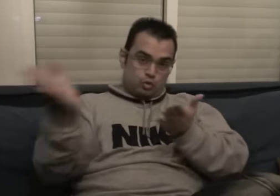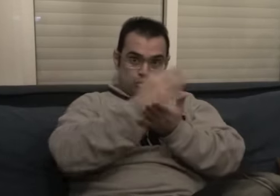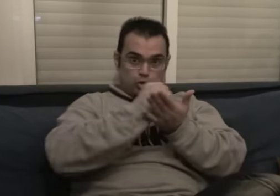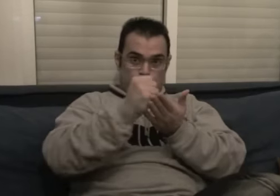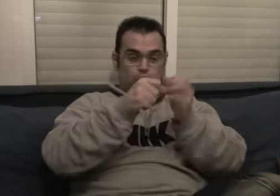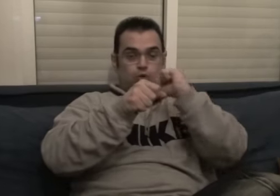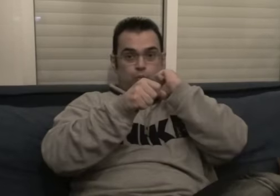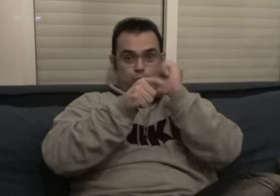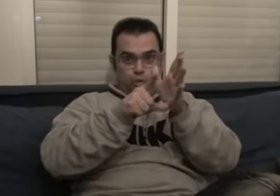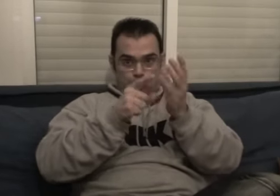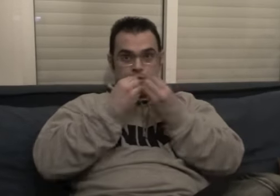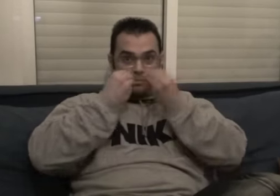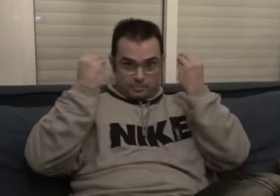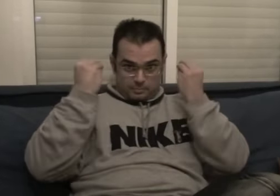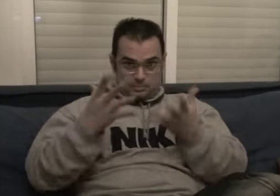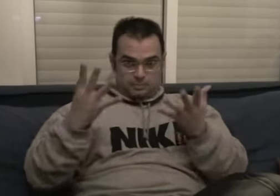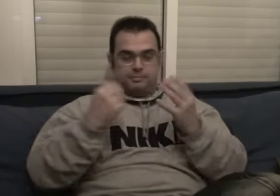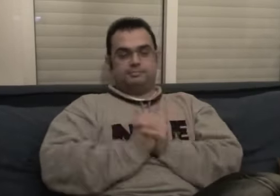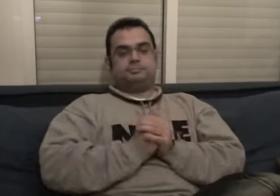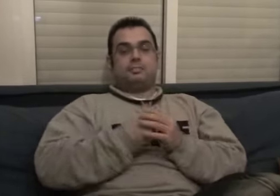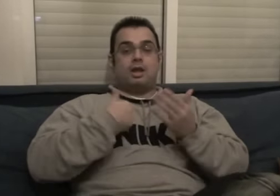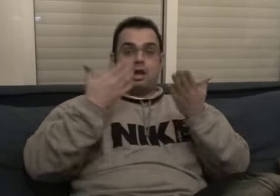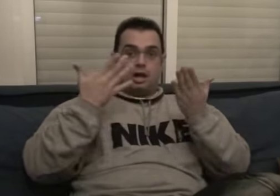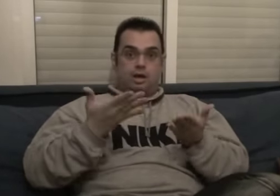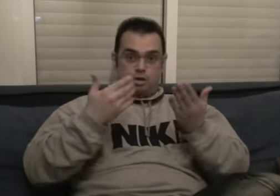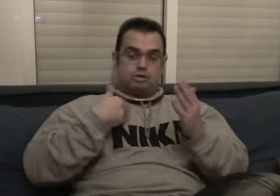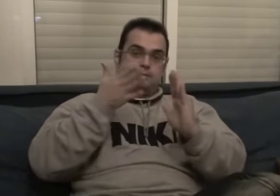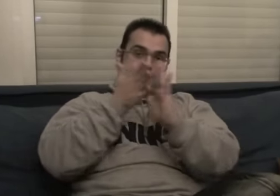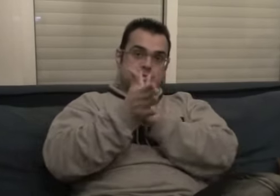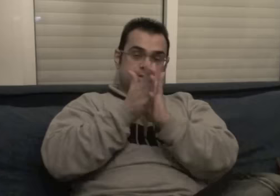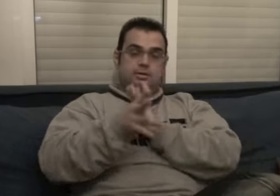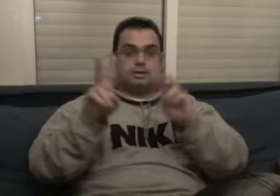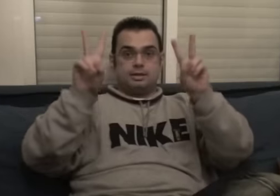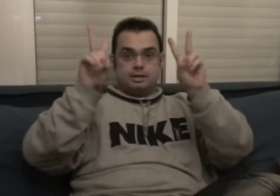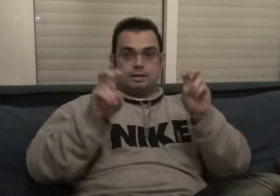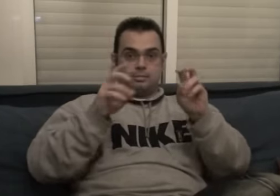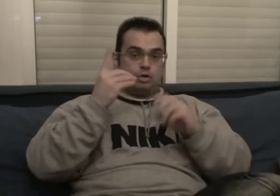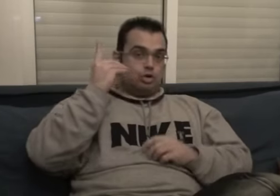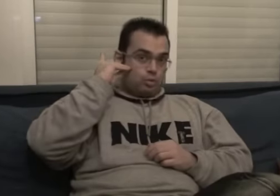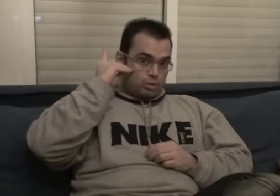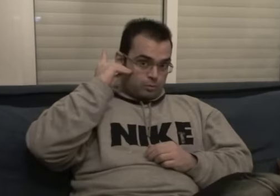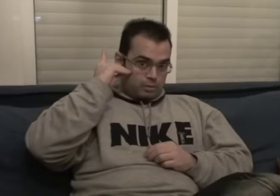How you out life? How did get out How out life?